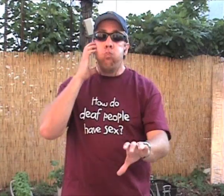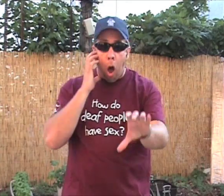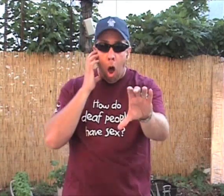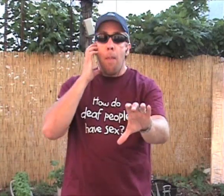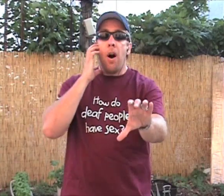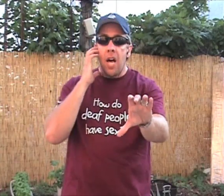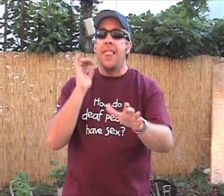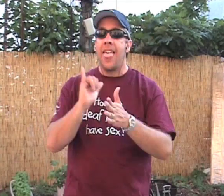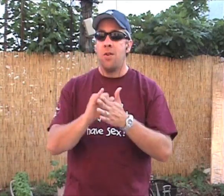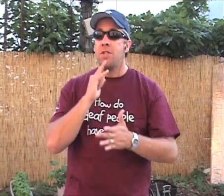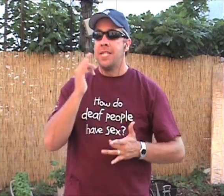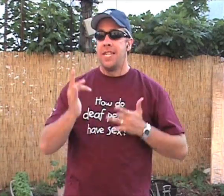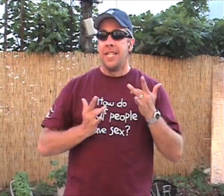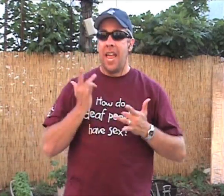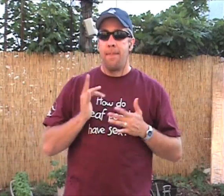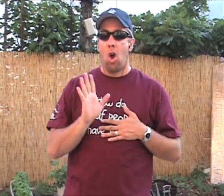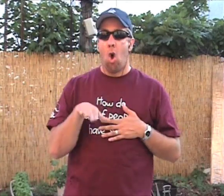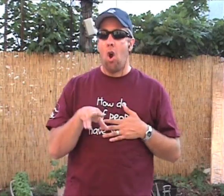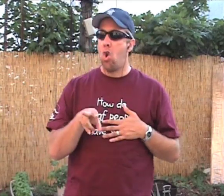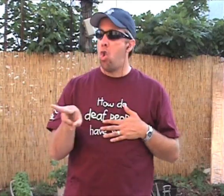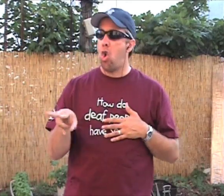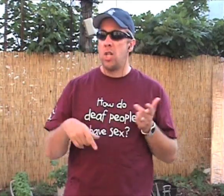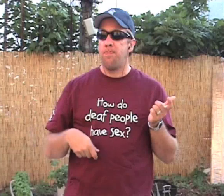Oh, that's what I'm talkin' about right there, honey